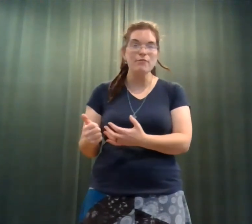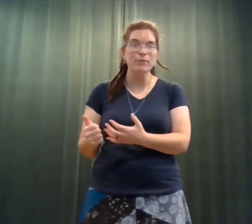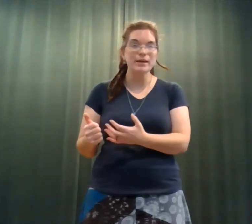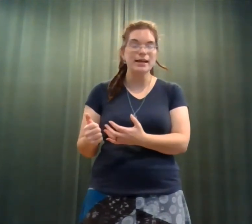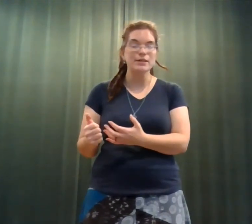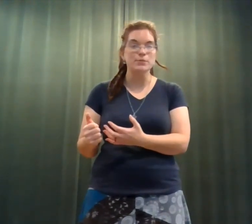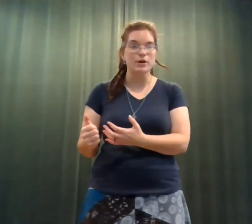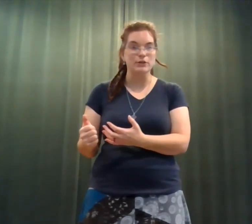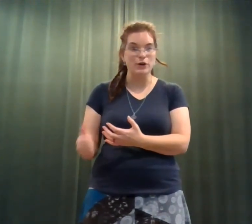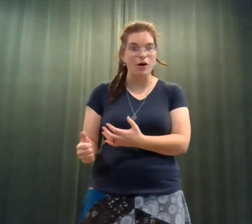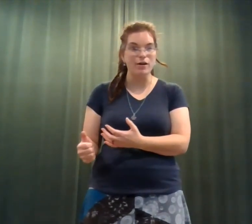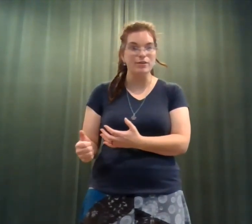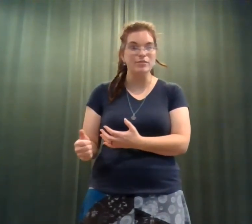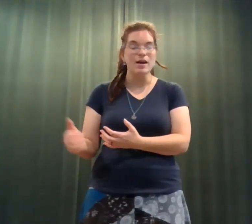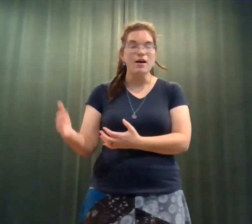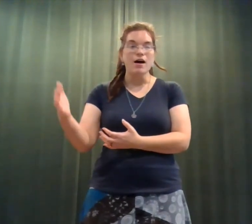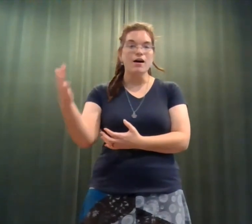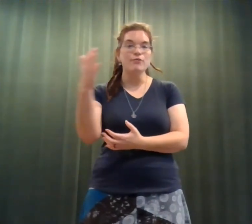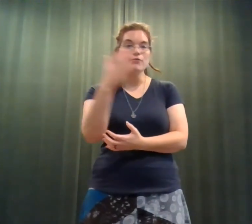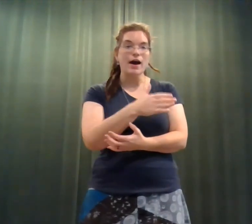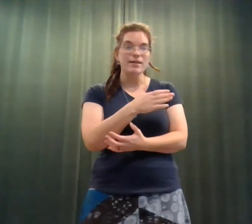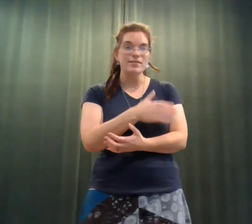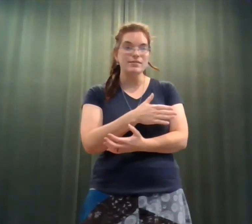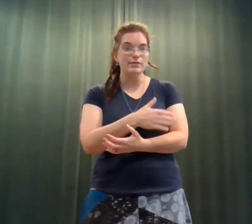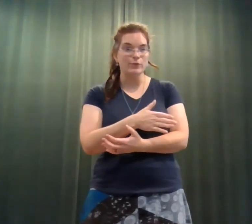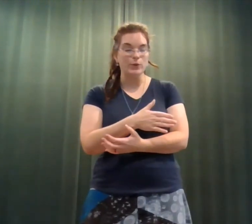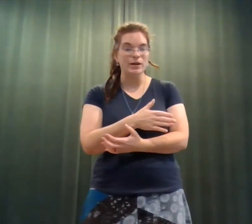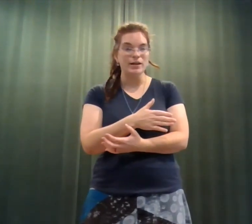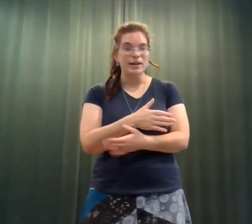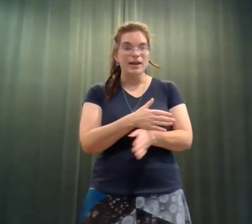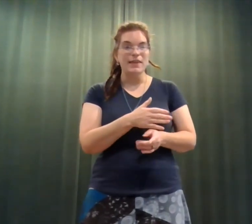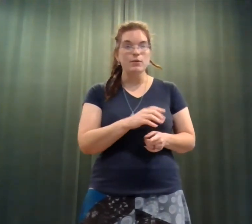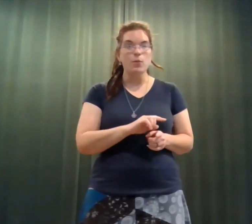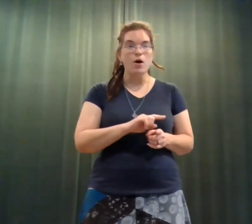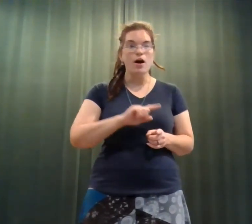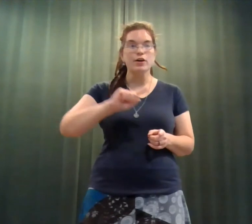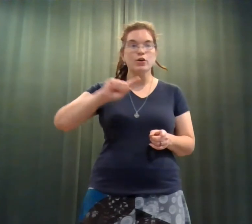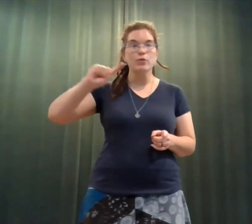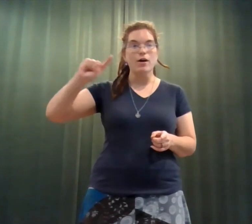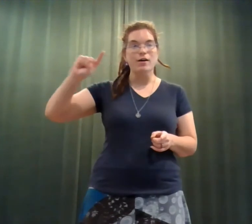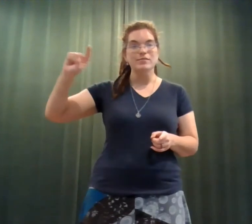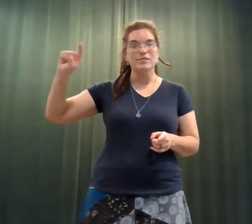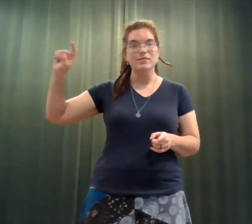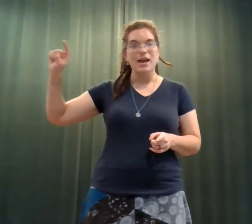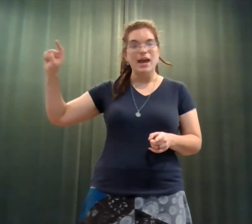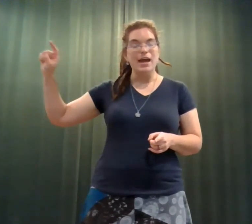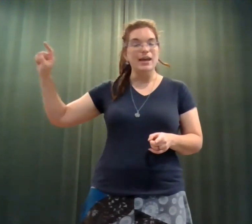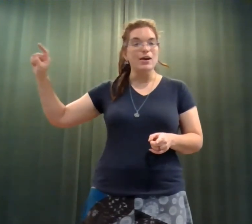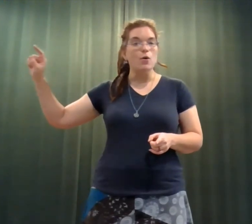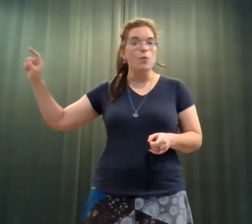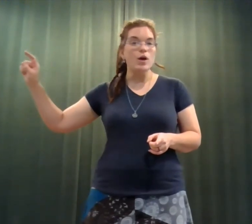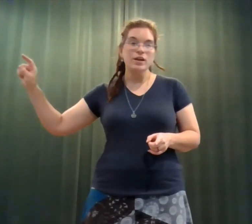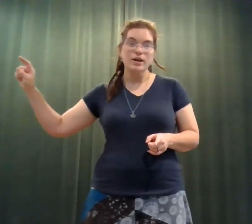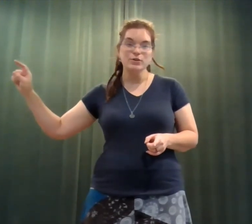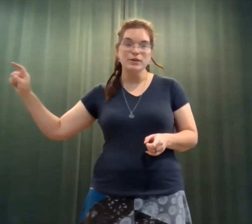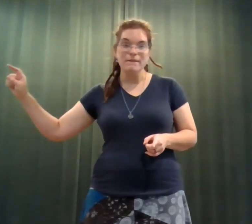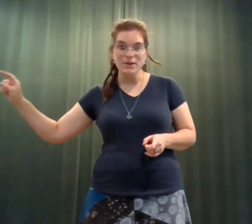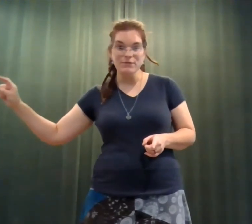everybody had to park their cars off of I-64, and then walk across a 150